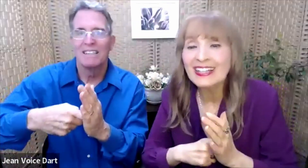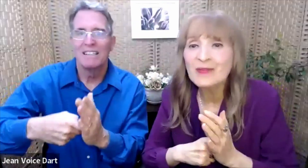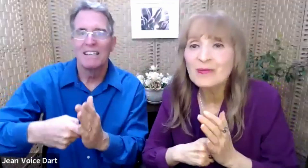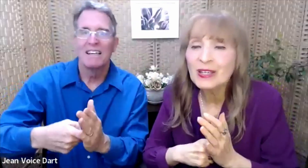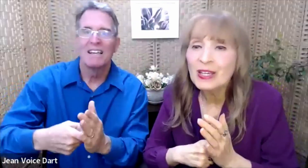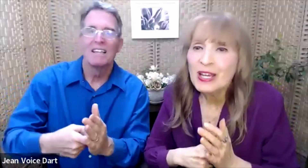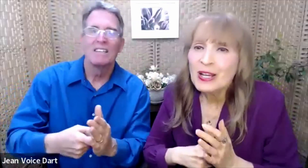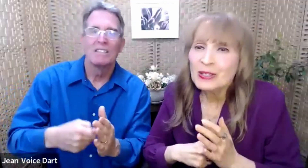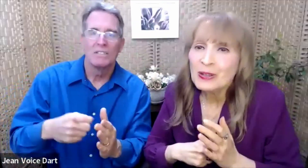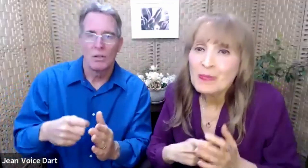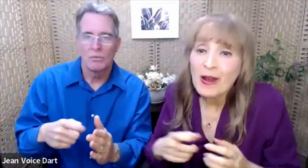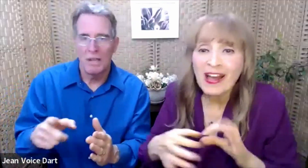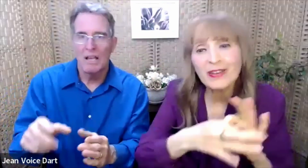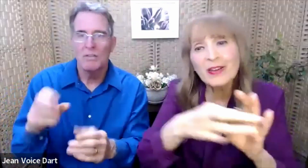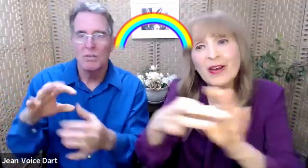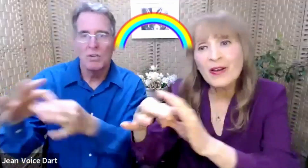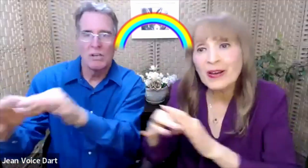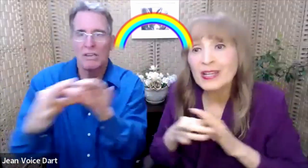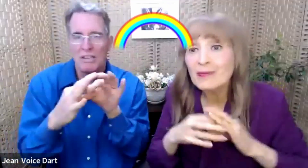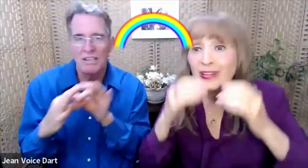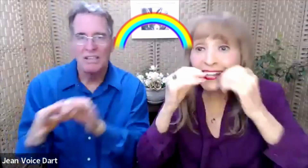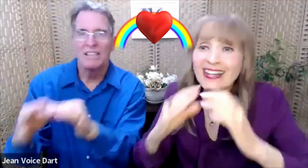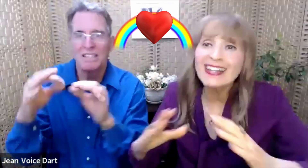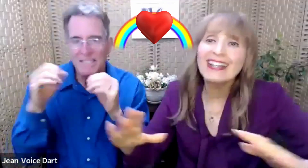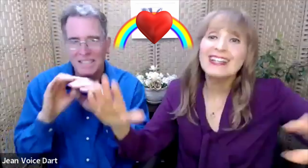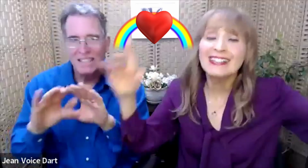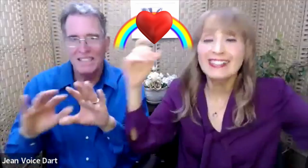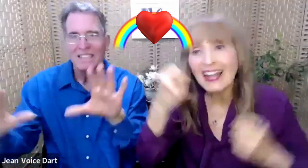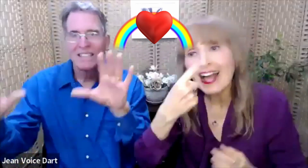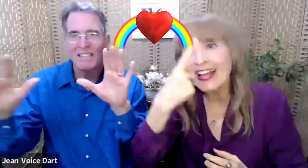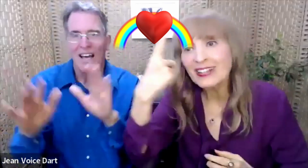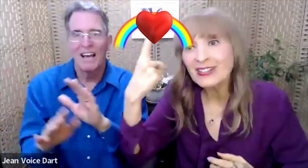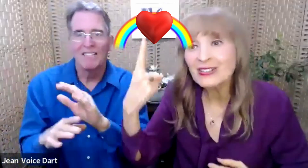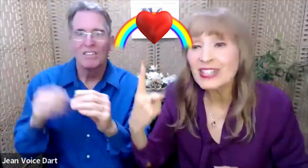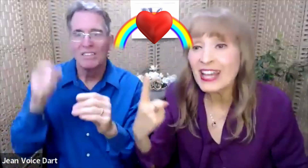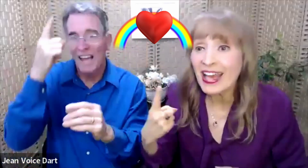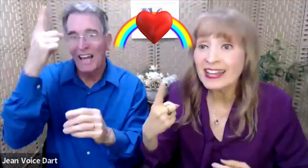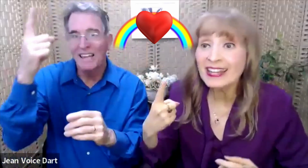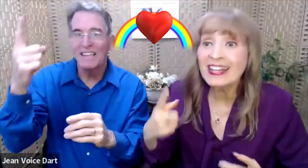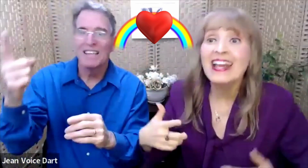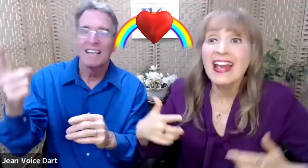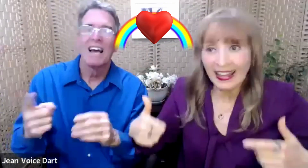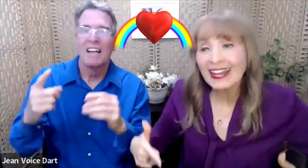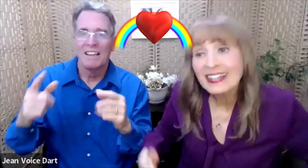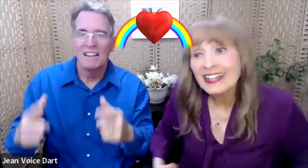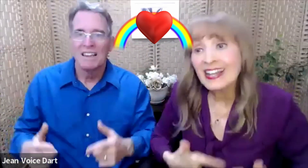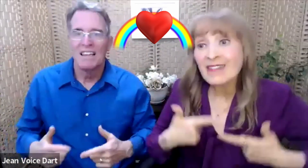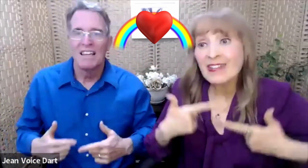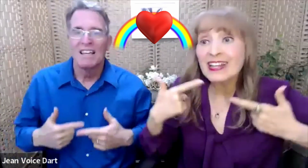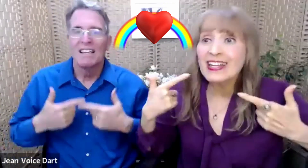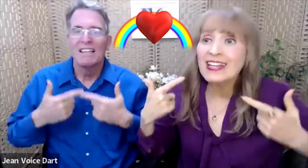To brotherhood and peace and understanding and living in